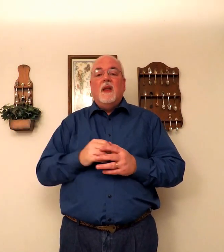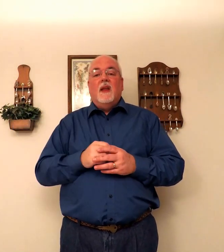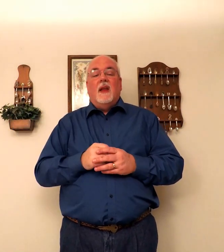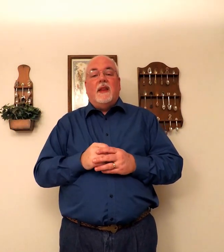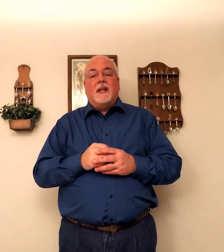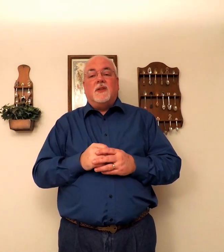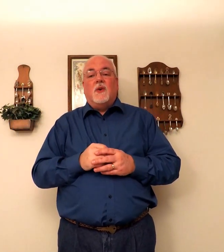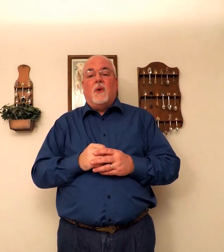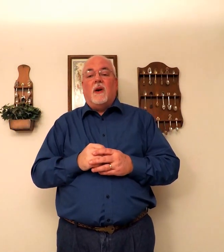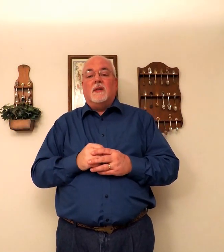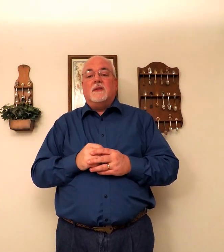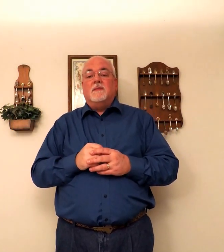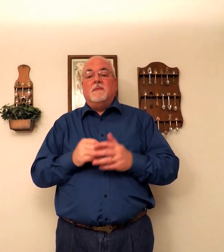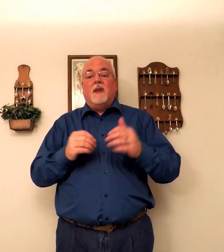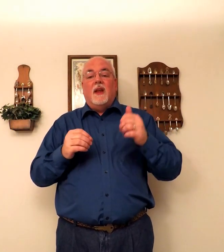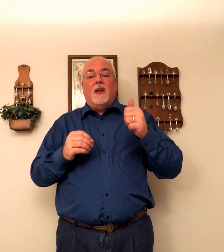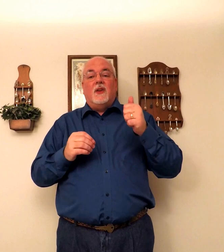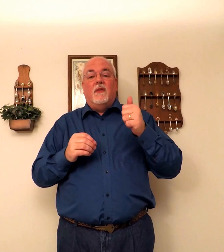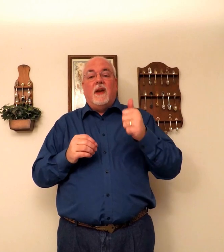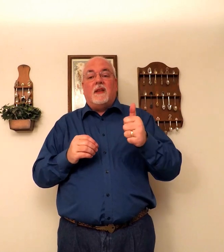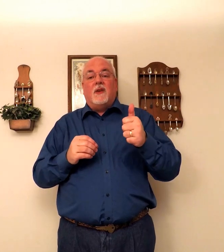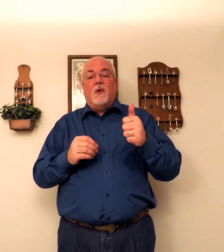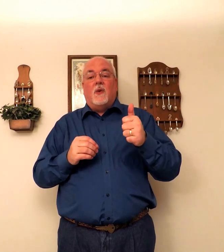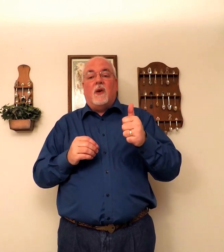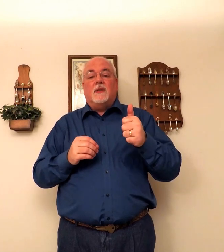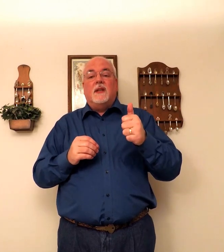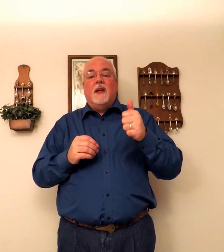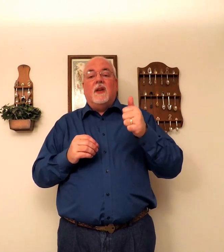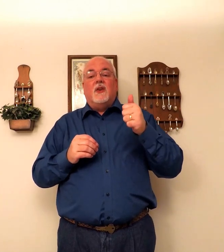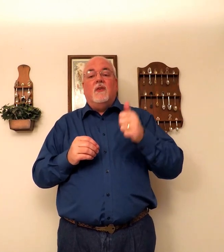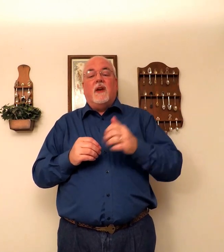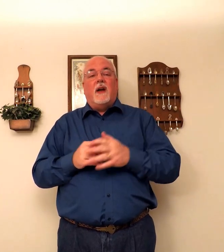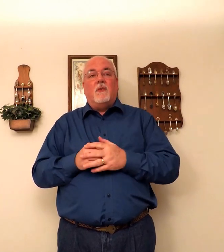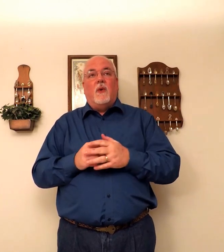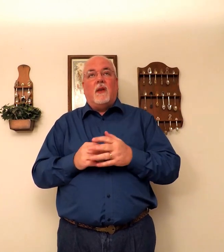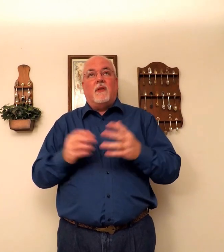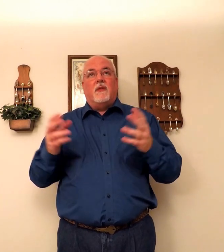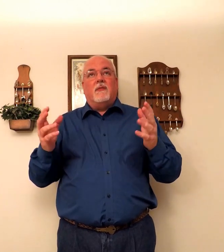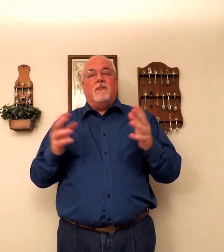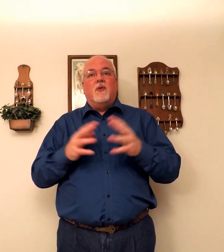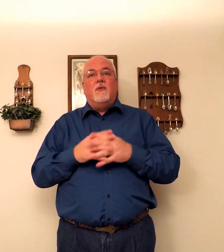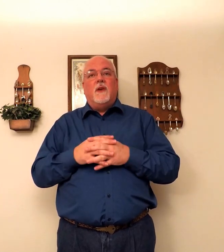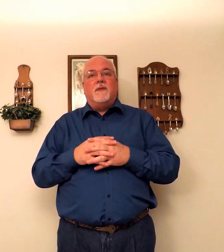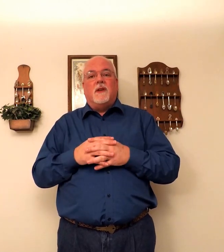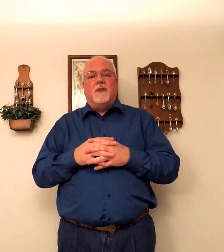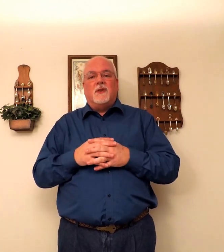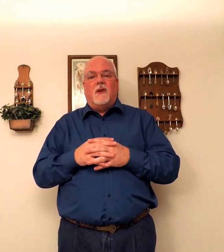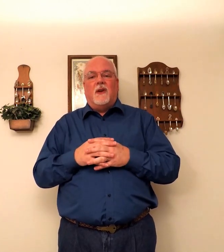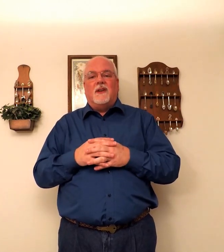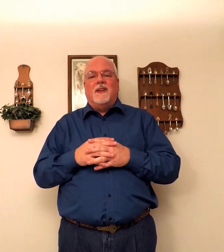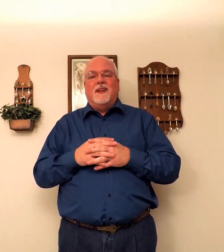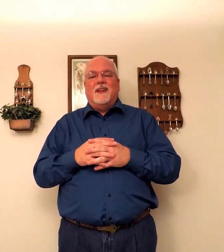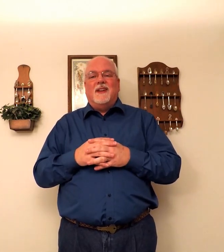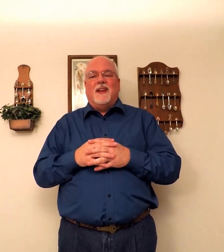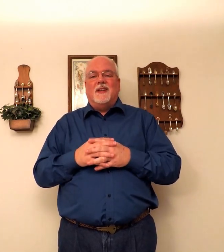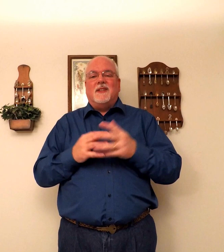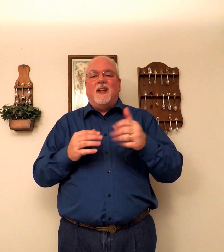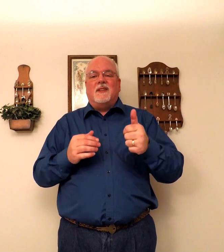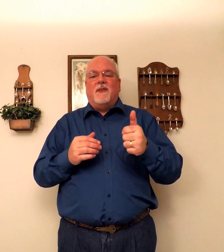That's the chorus. You've got the chorus. You've got what? Two-fifths of the song. Here's the next